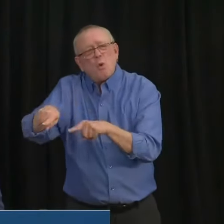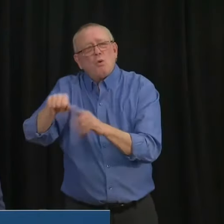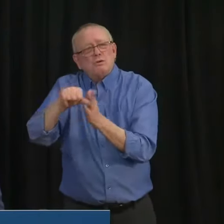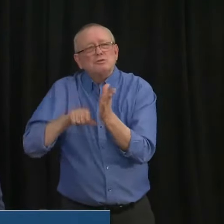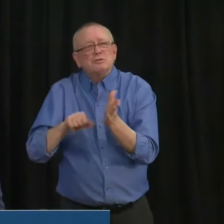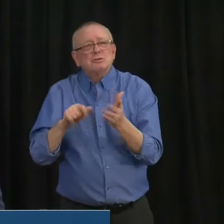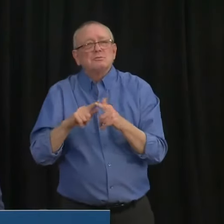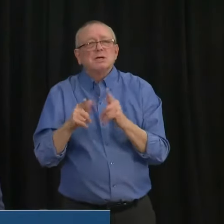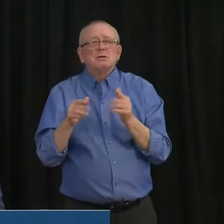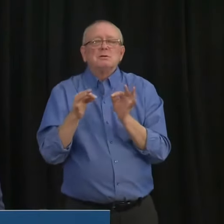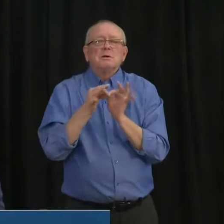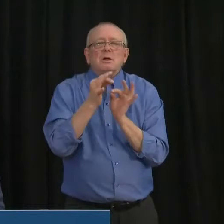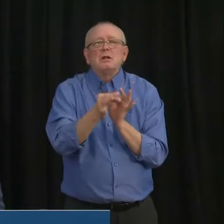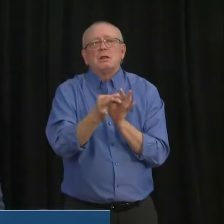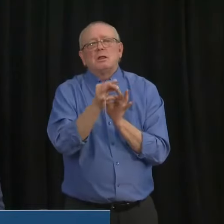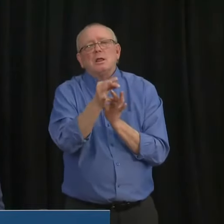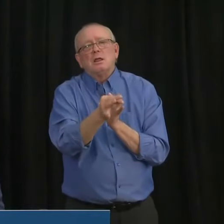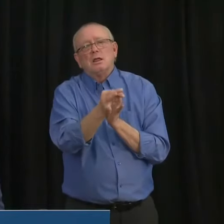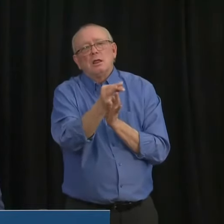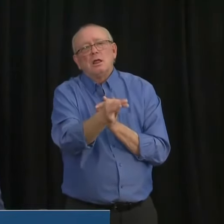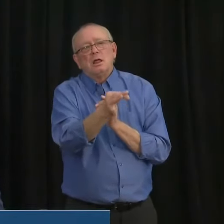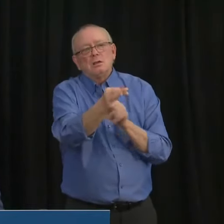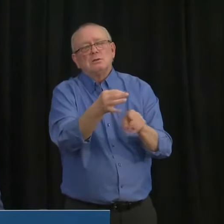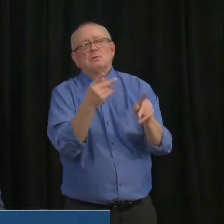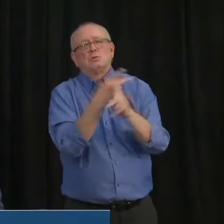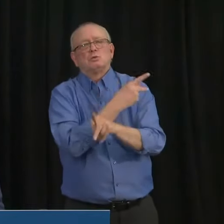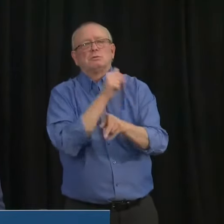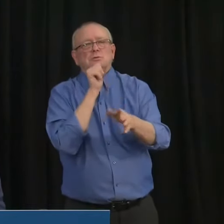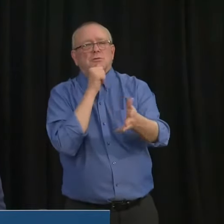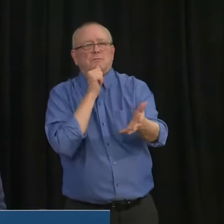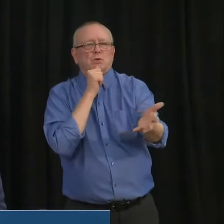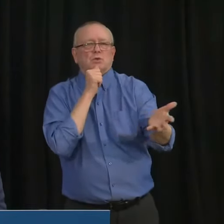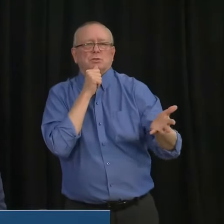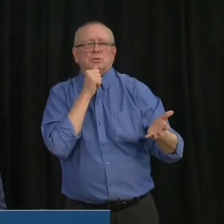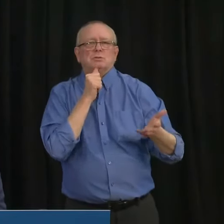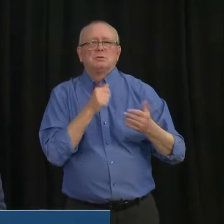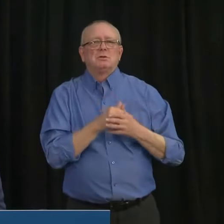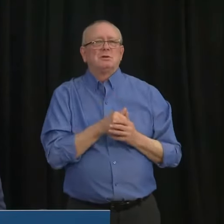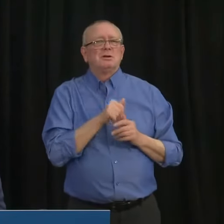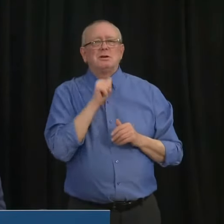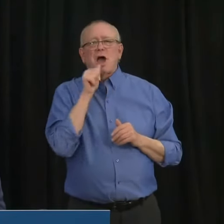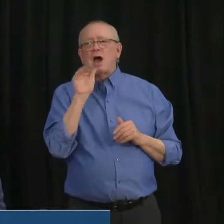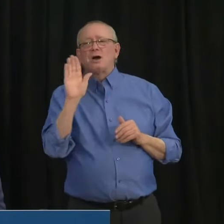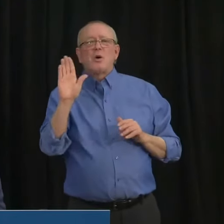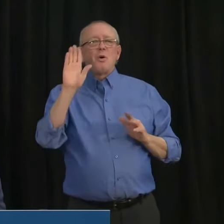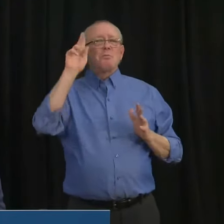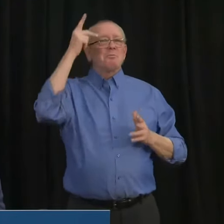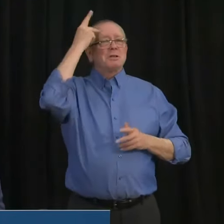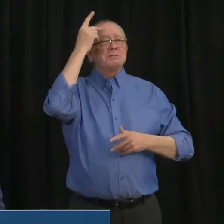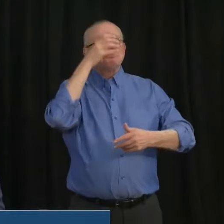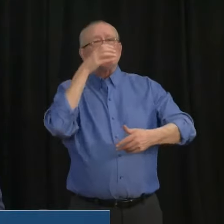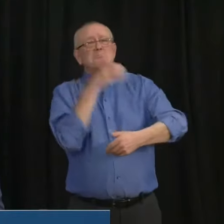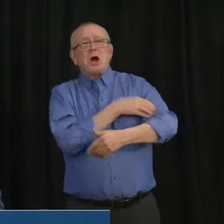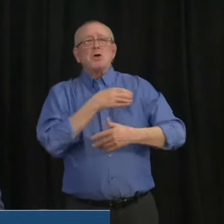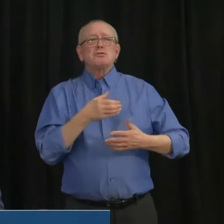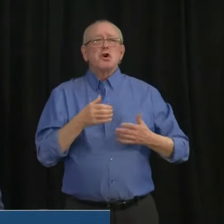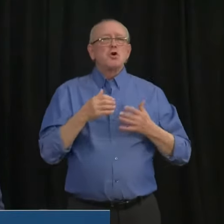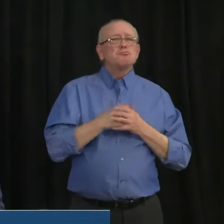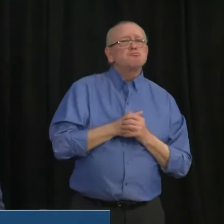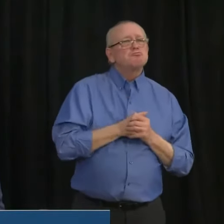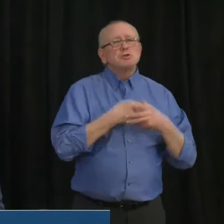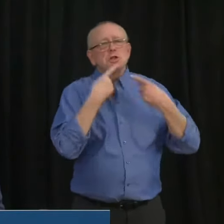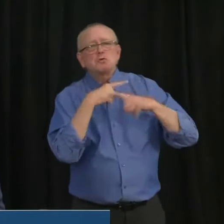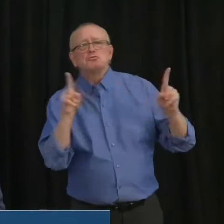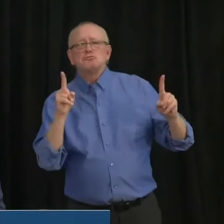our political preferences. I wouldn't be standing here announcing these things out of any